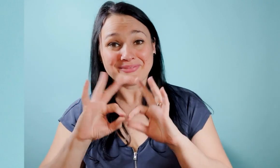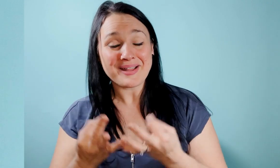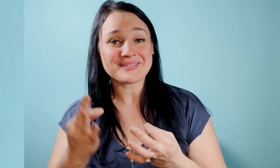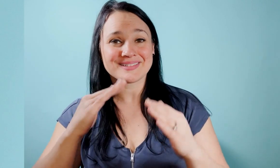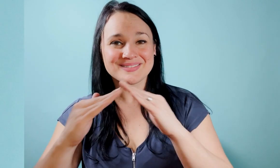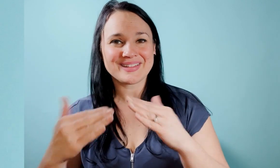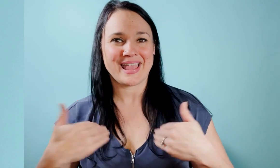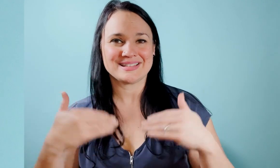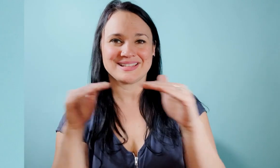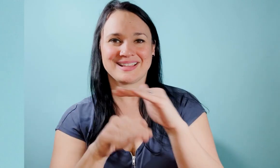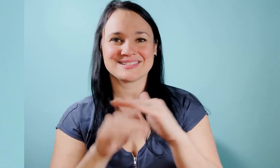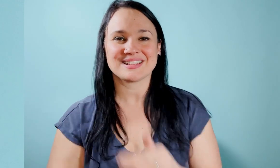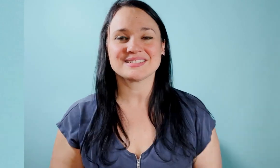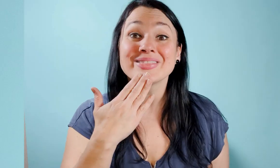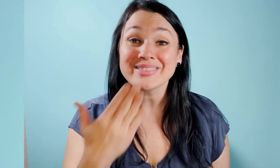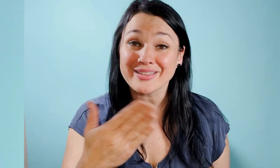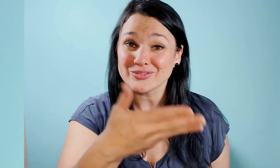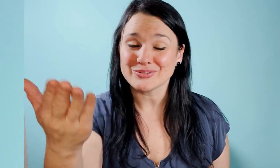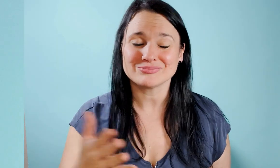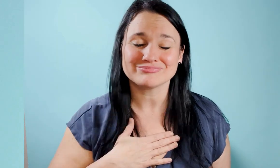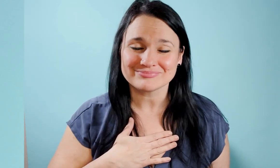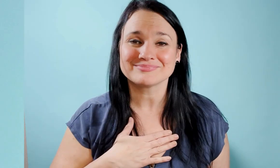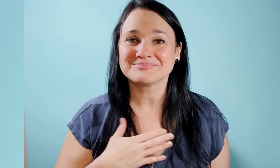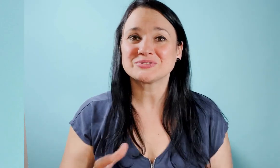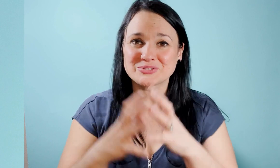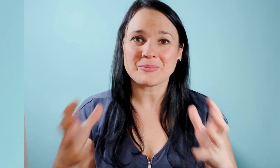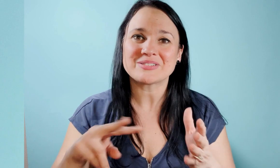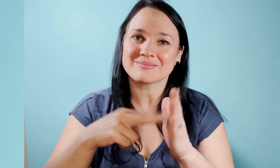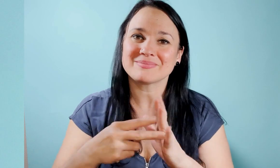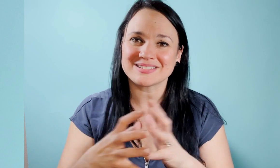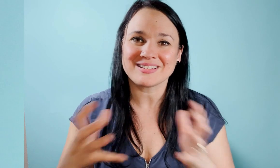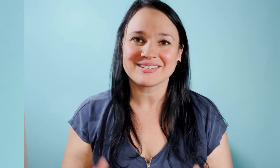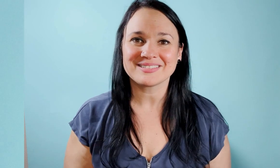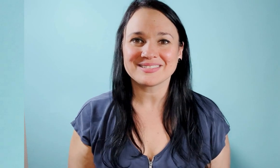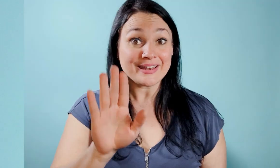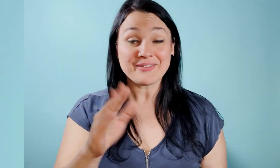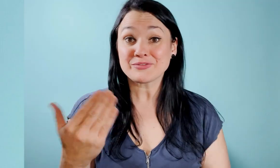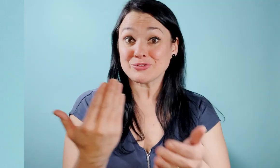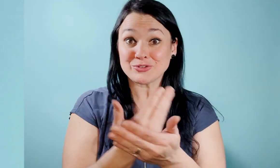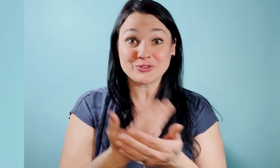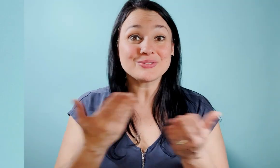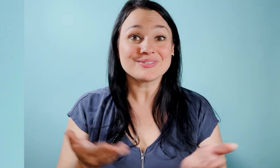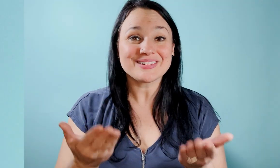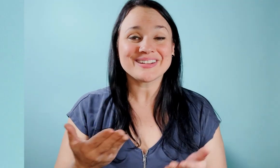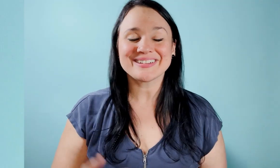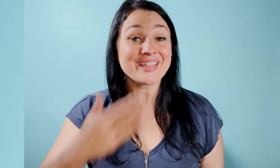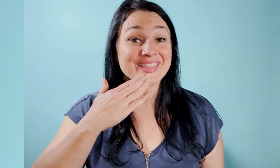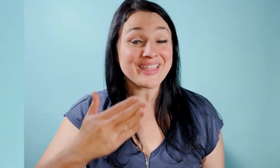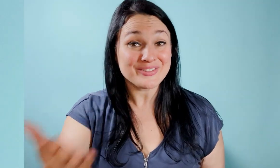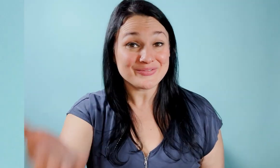my deaf family and community has access so thank you so much truly it means a lot now if you're new here